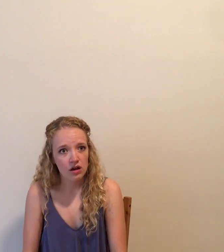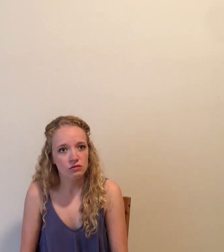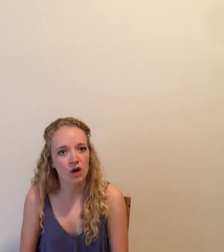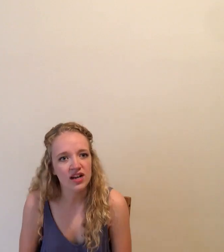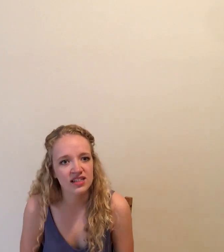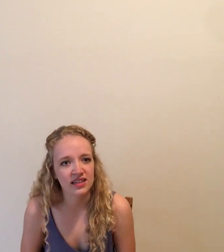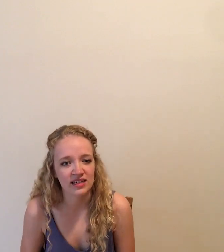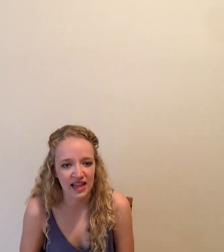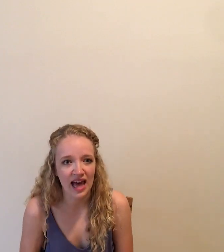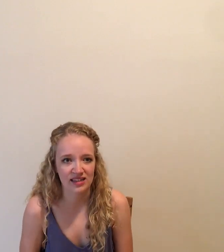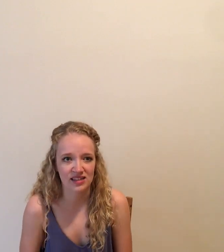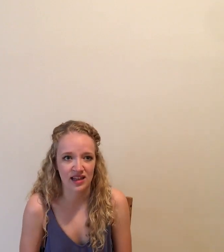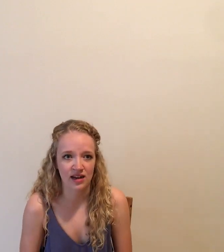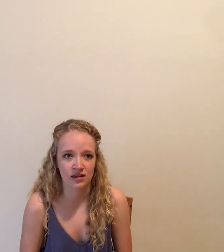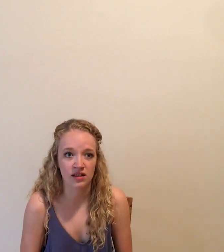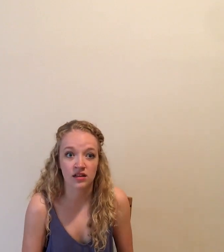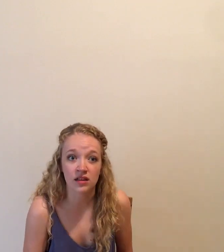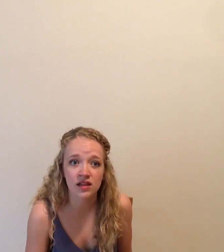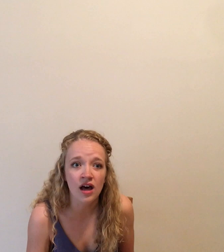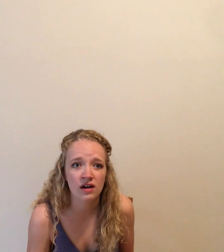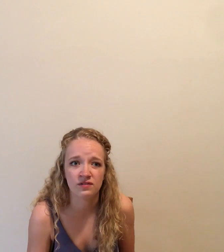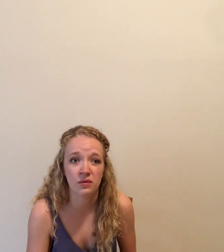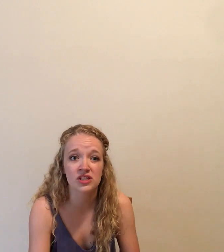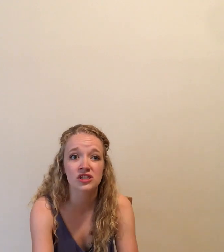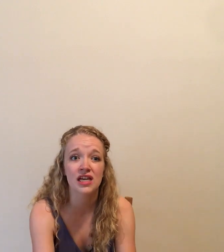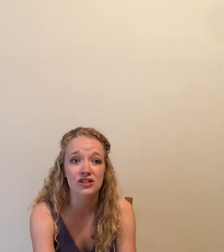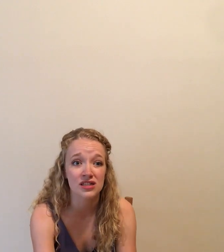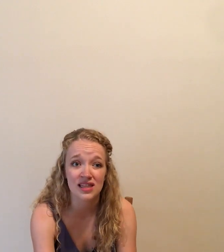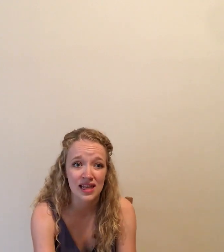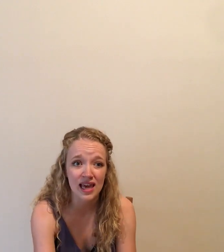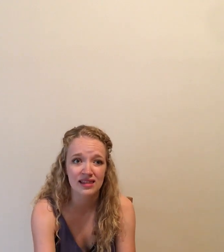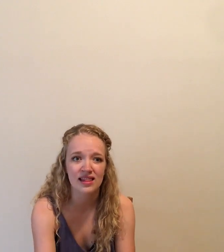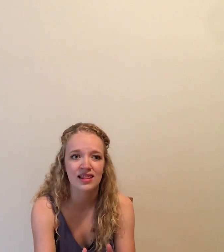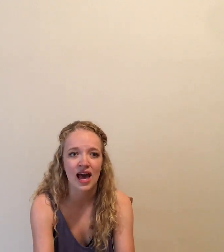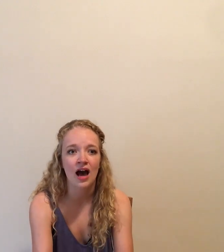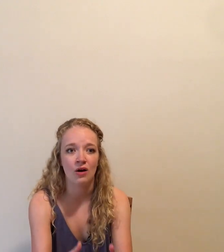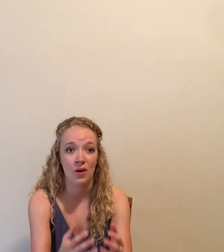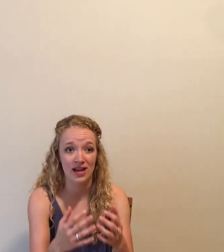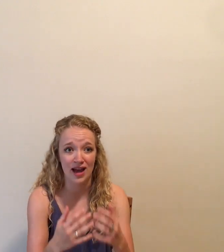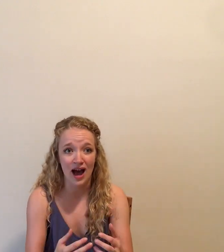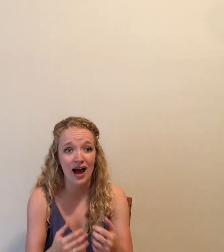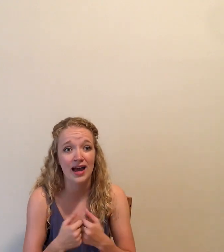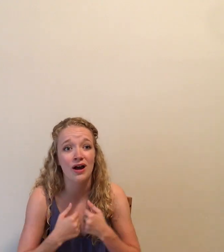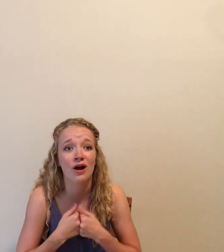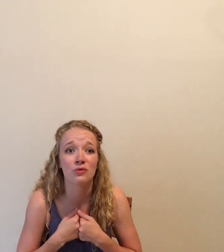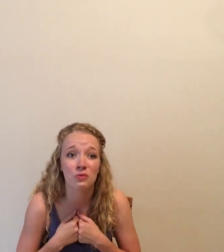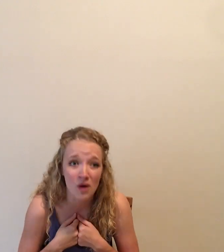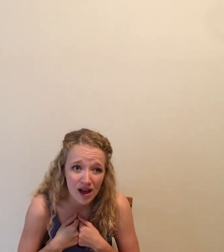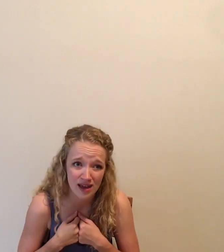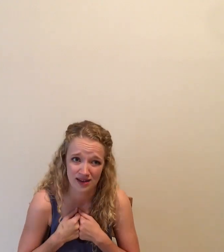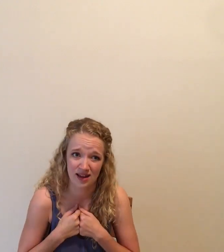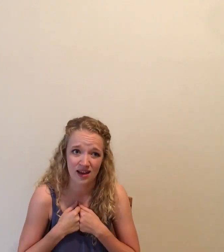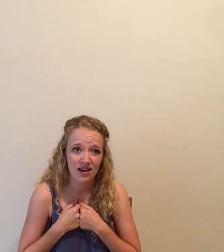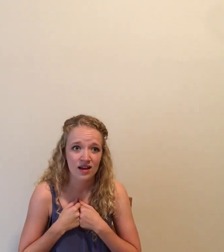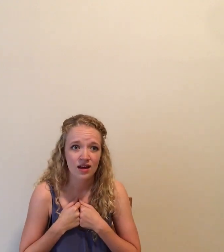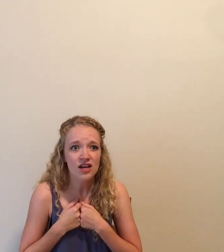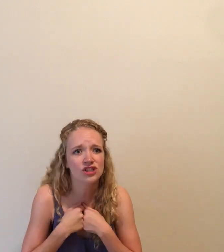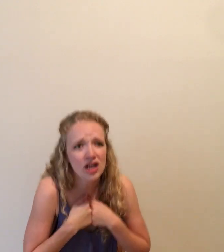Rosalind lacks then the love which teaches thee that thou and I are one. Shall